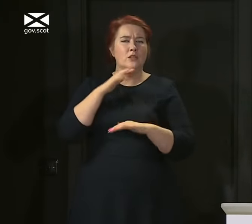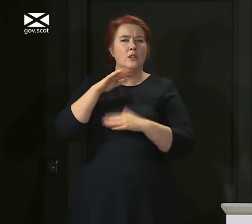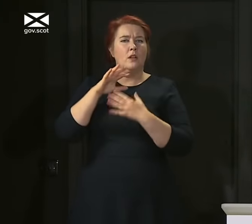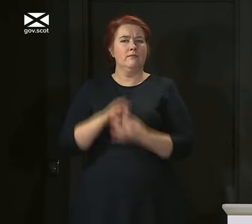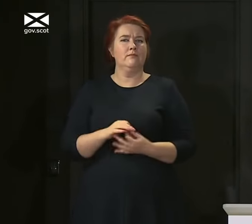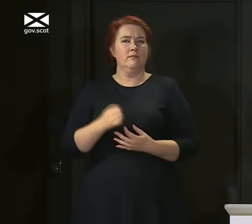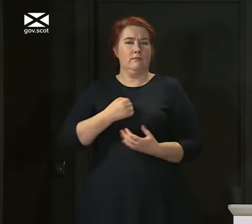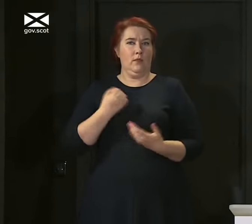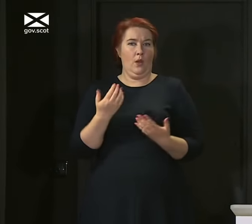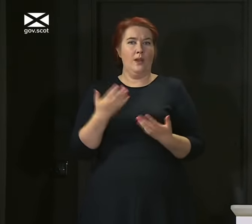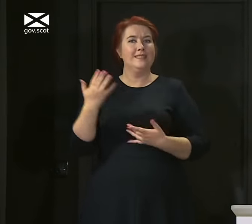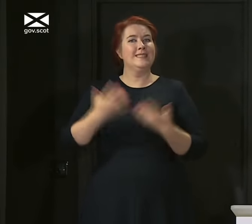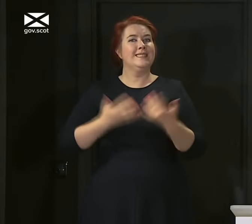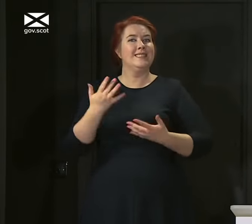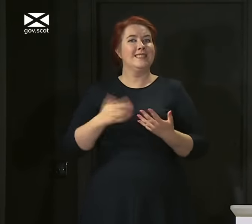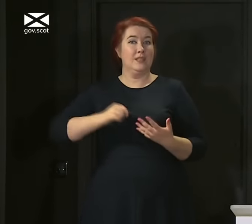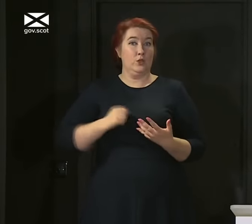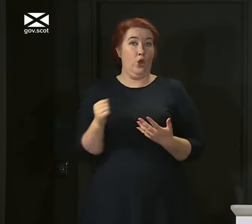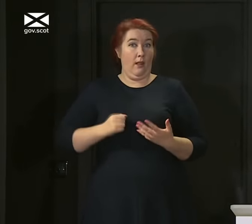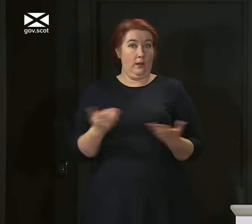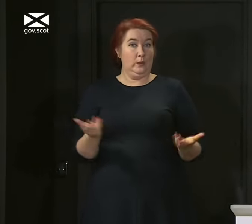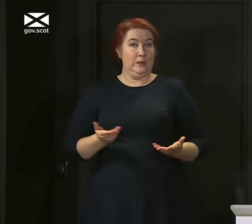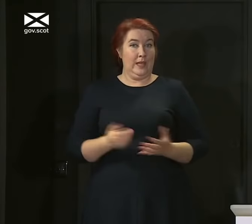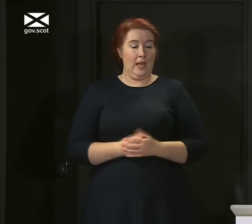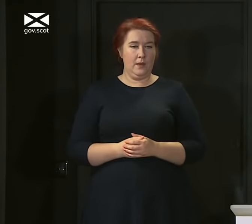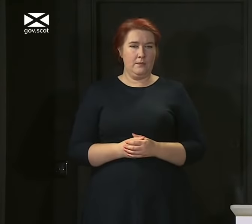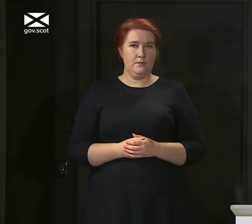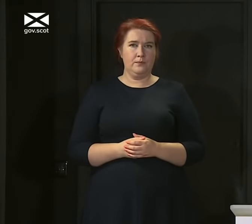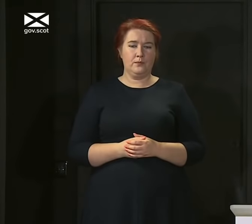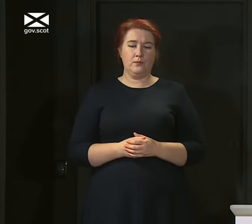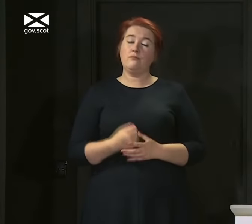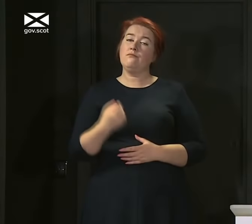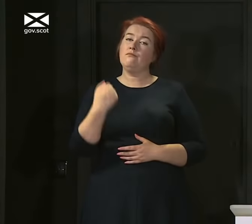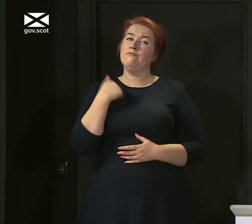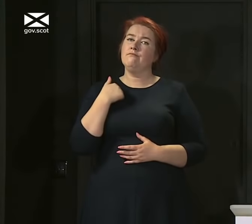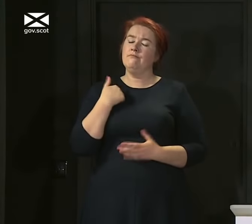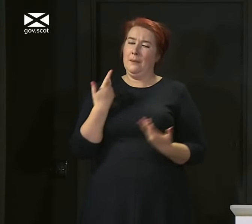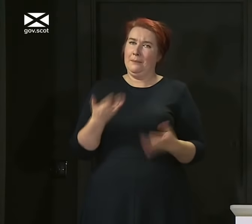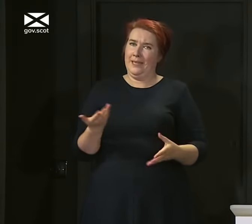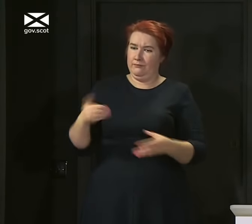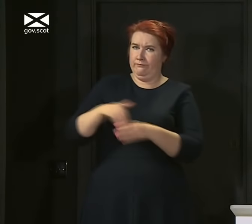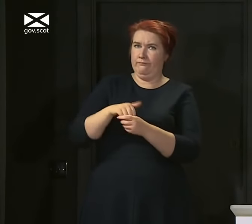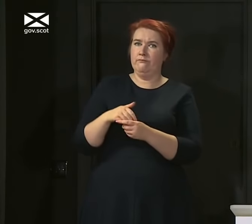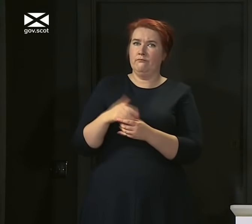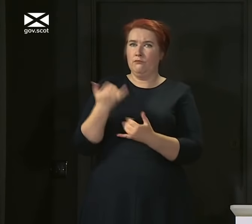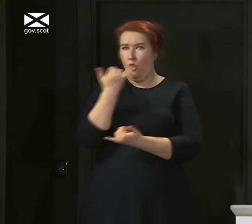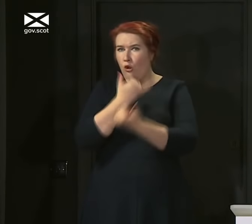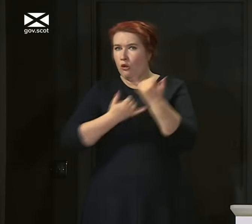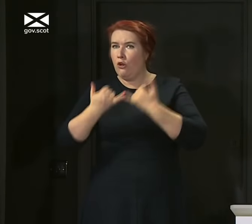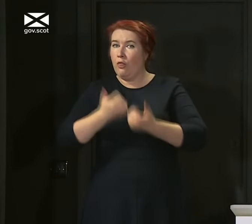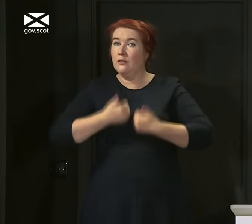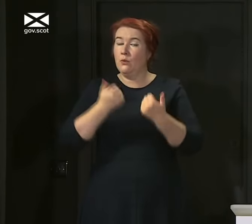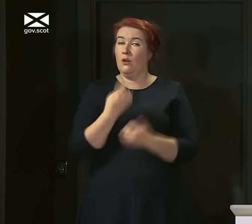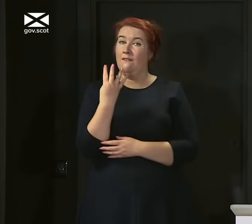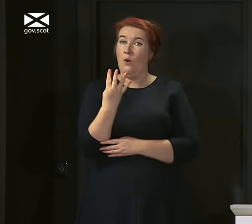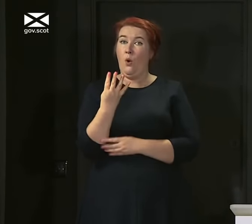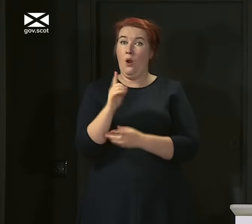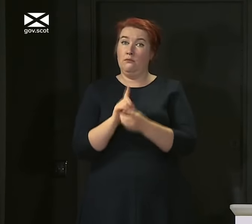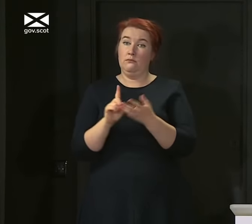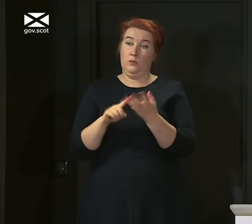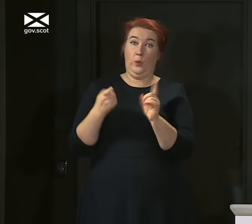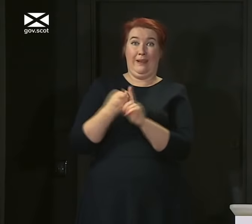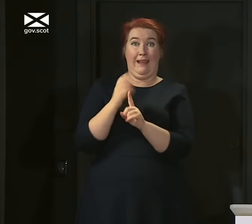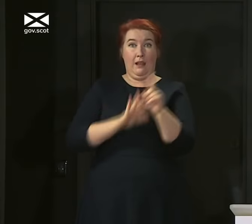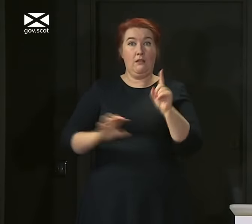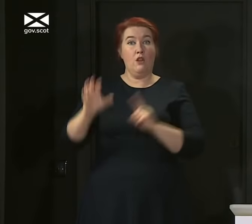today's statistics in Scotland. I took part in a Four Nations call this morning with the Prime Minister, the First Minister of